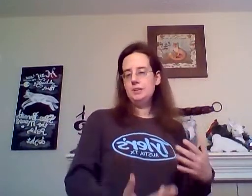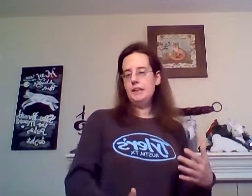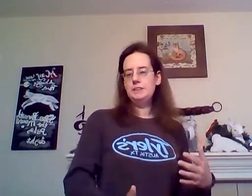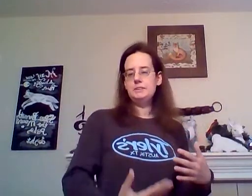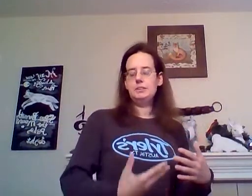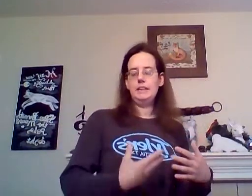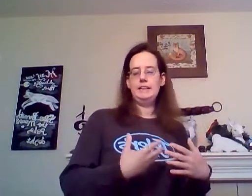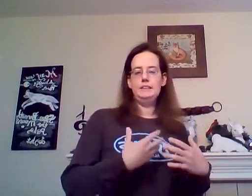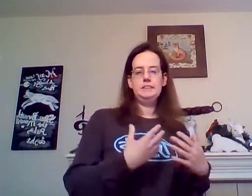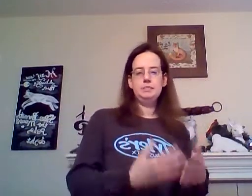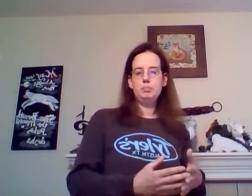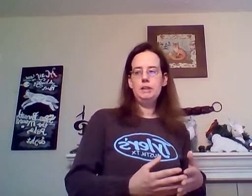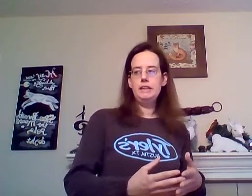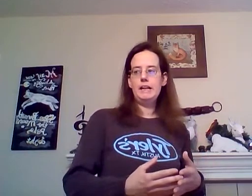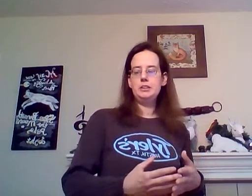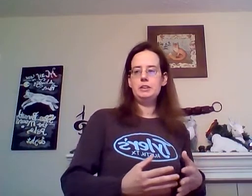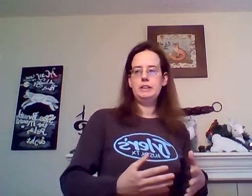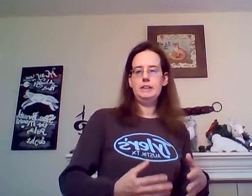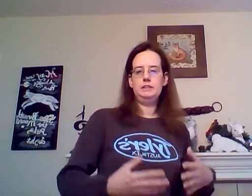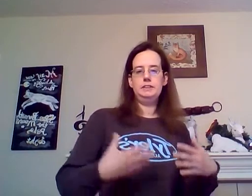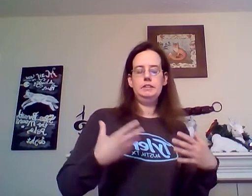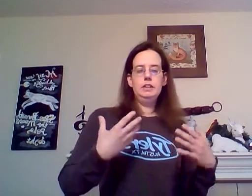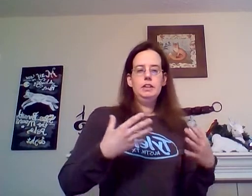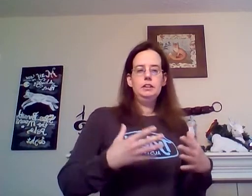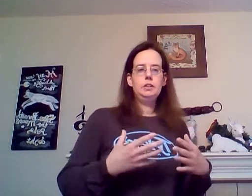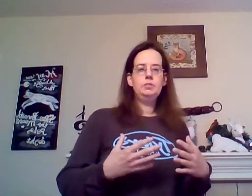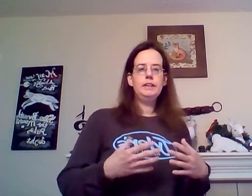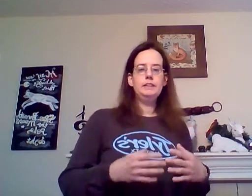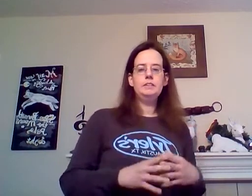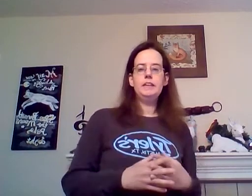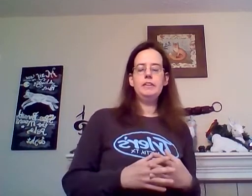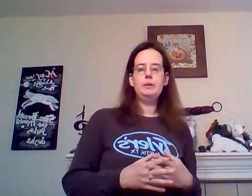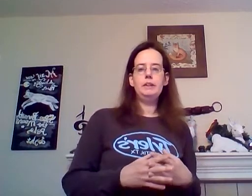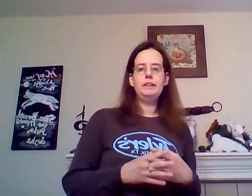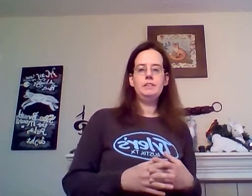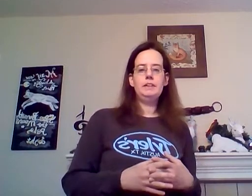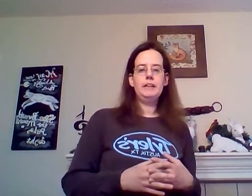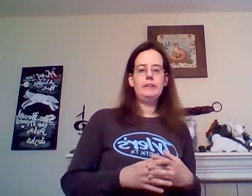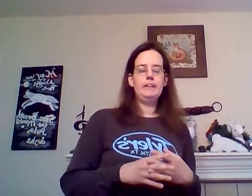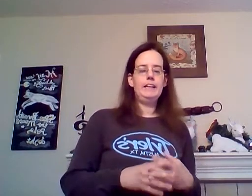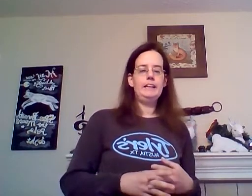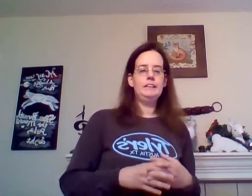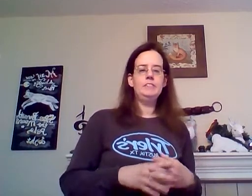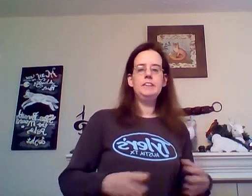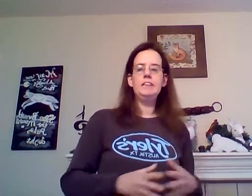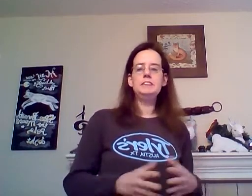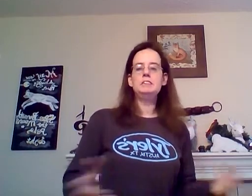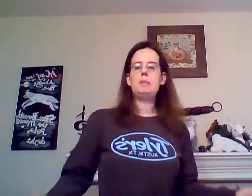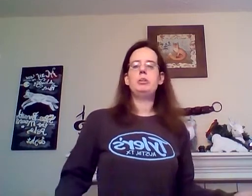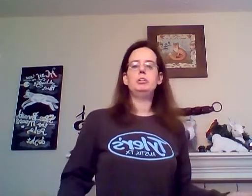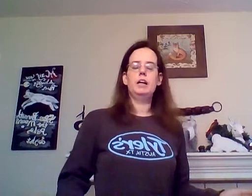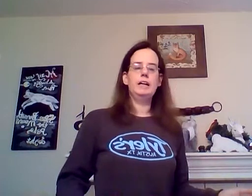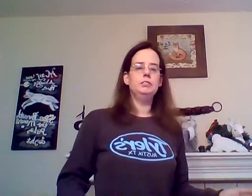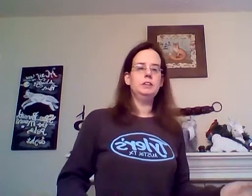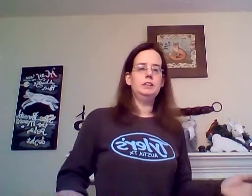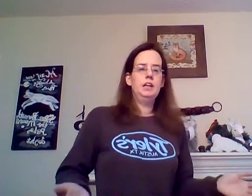have cancer and this is for pediatric kids and you know they get together they want to get together and give the kids a time of their lives and